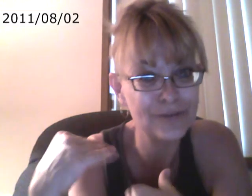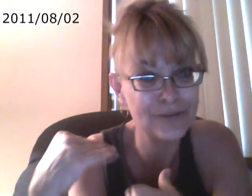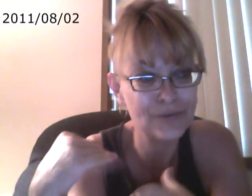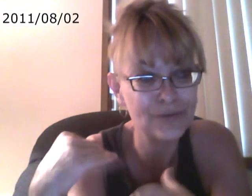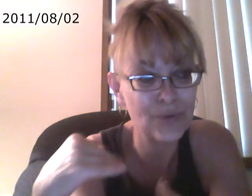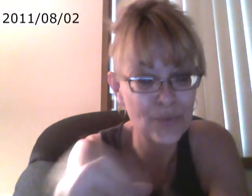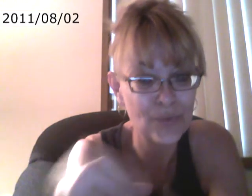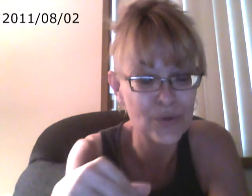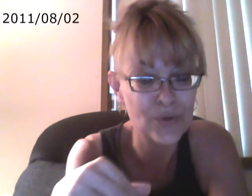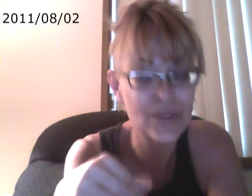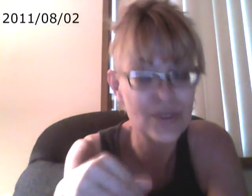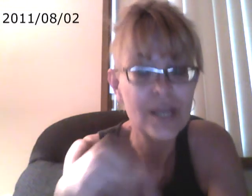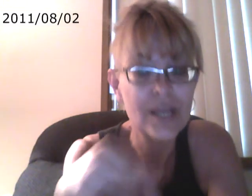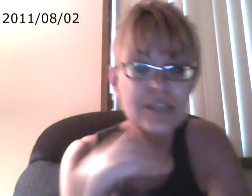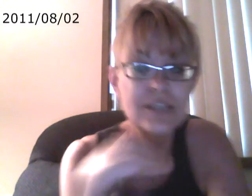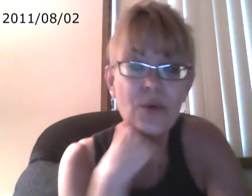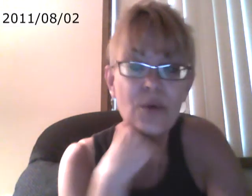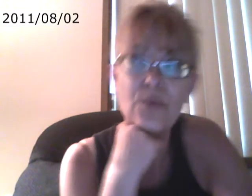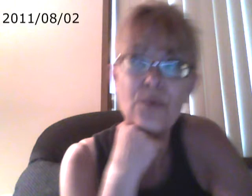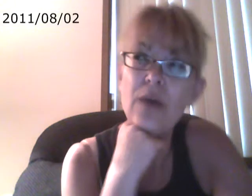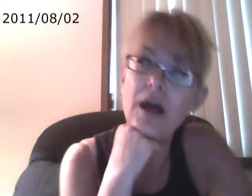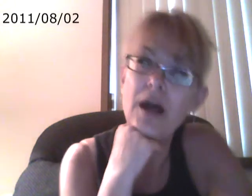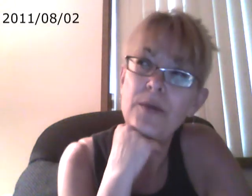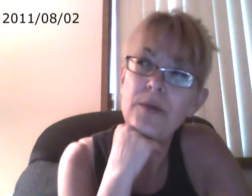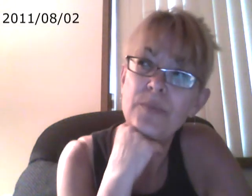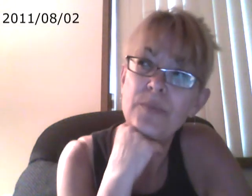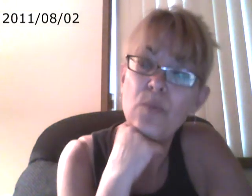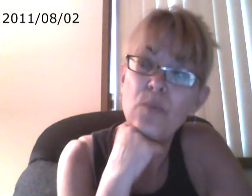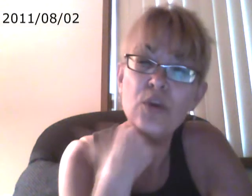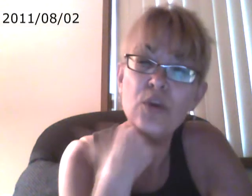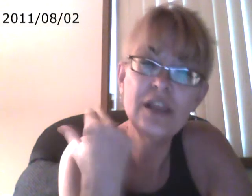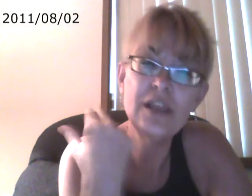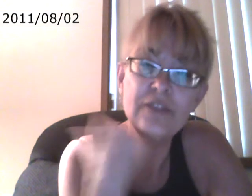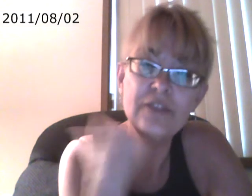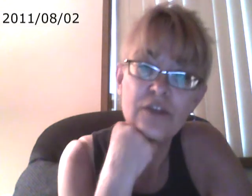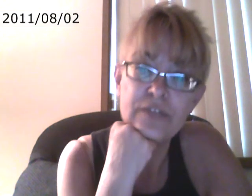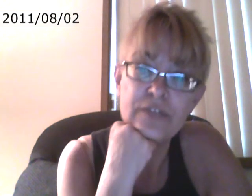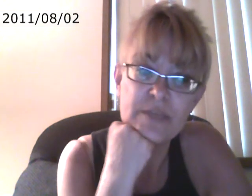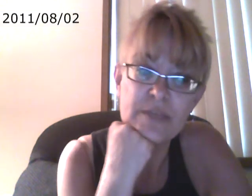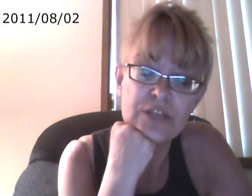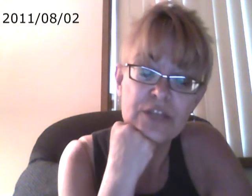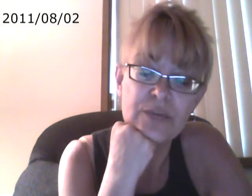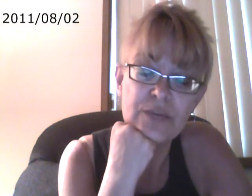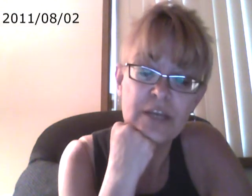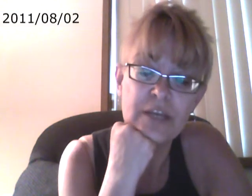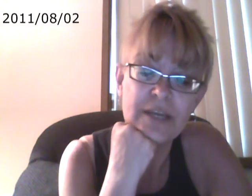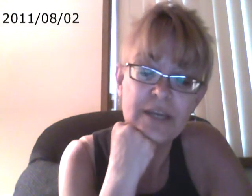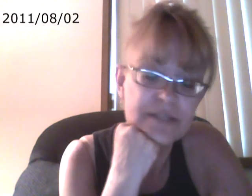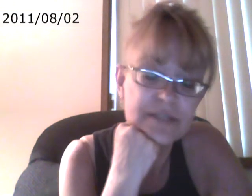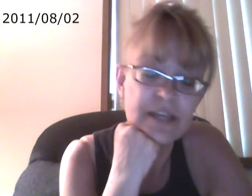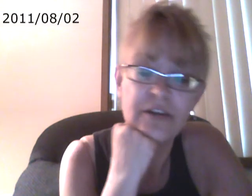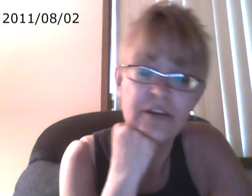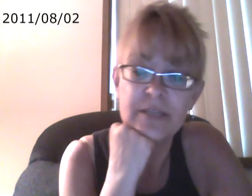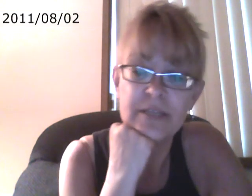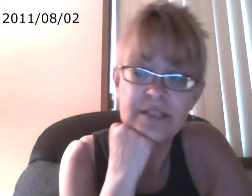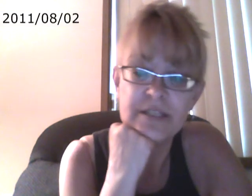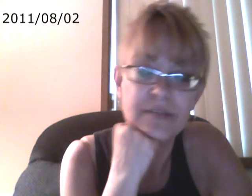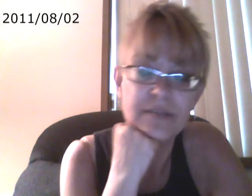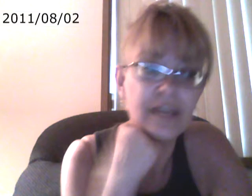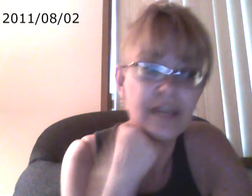your worth. So we're not living our fullest potential right now because of the economic system, that it's